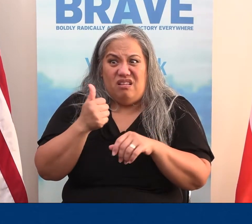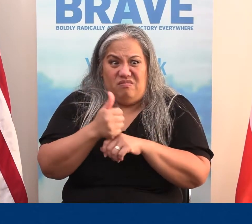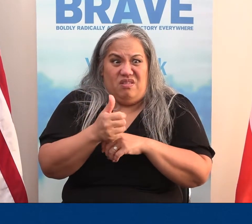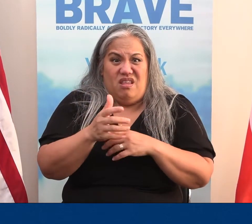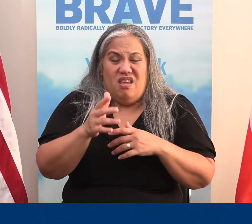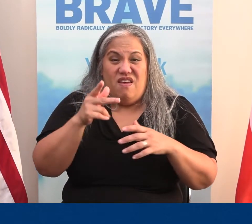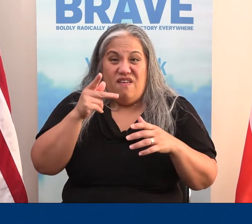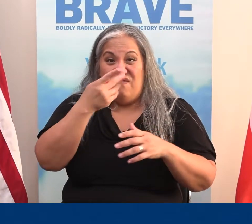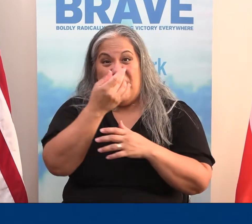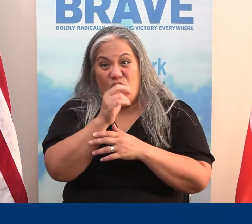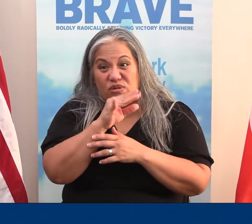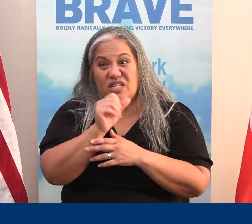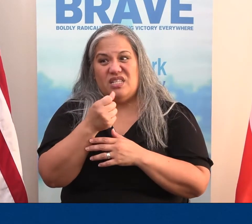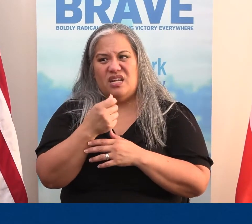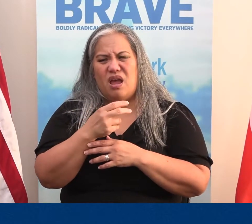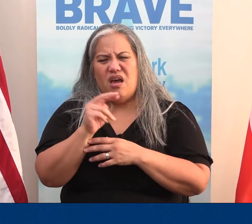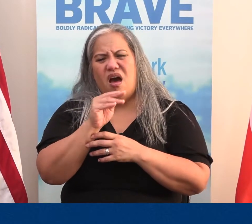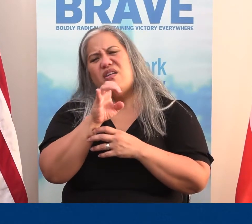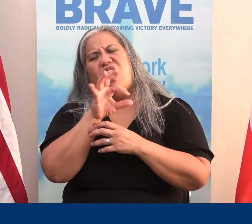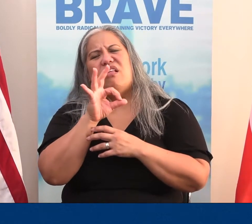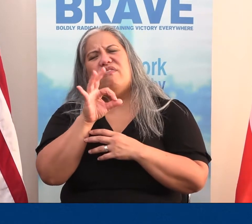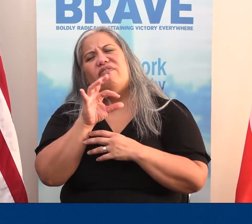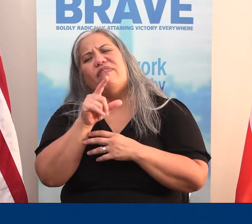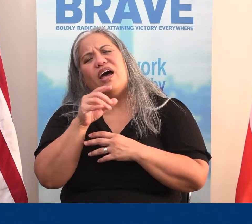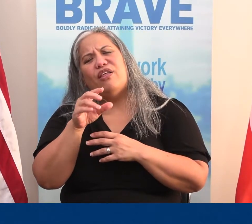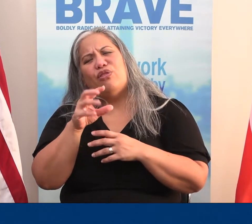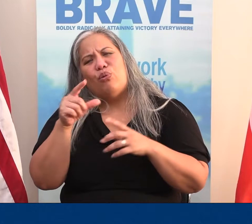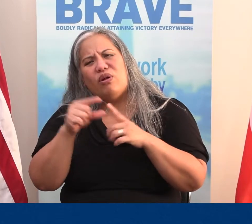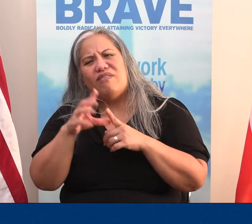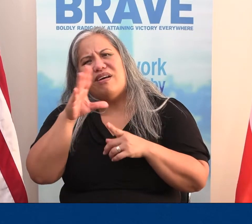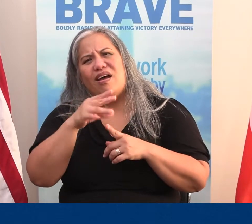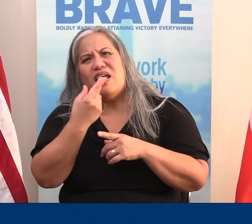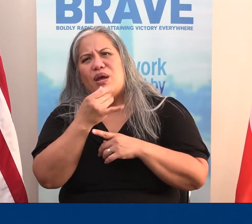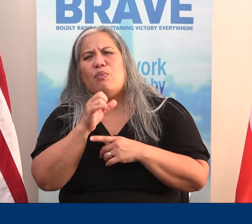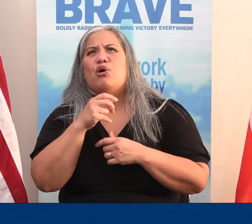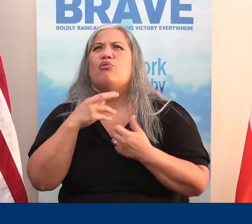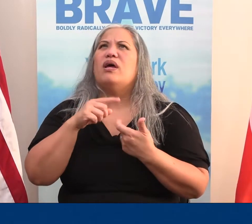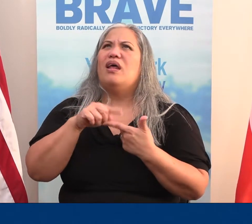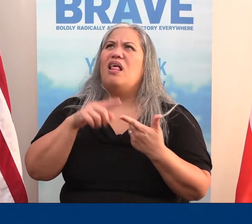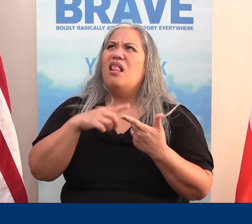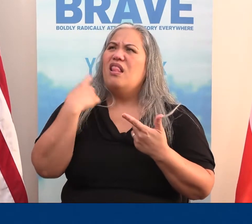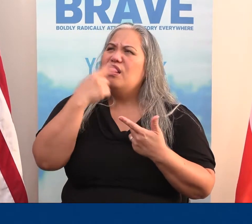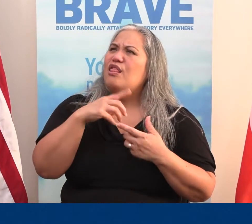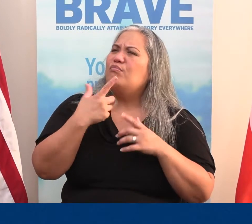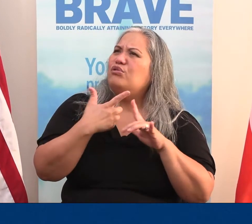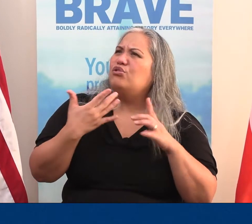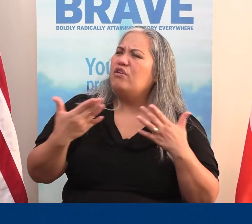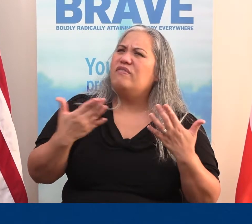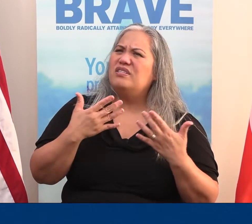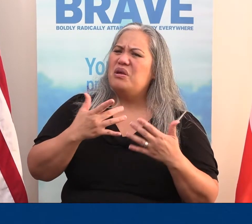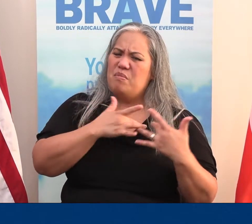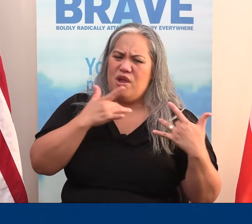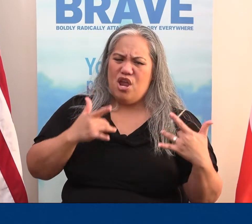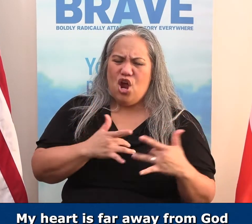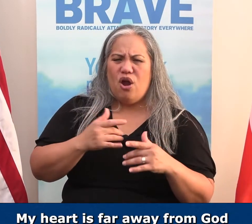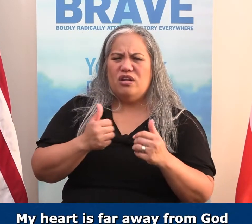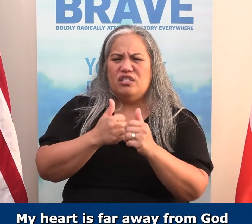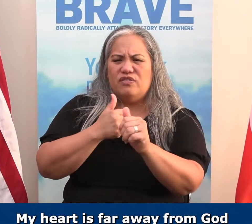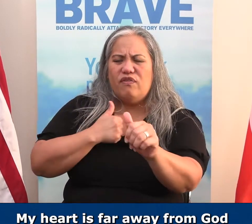the Pharisees. I will be a person that nullifies the word of God, a hypocrite, someone that pays God lip service. My heart is